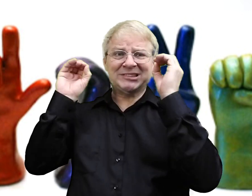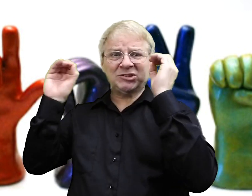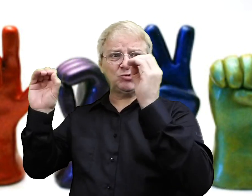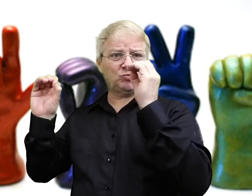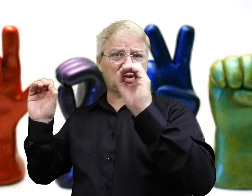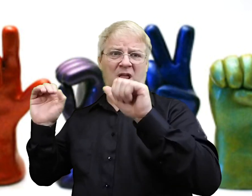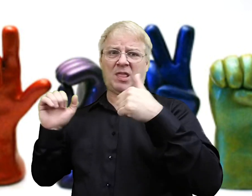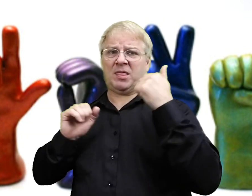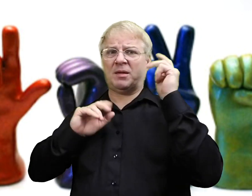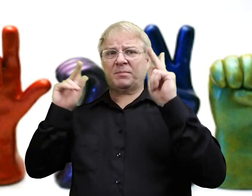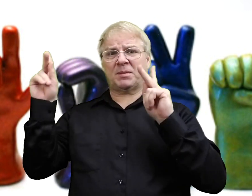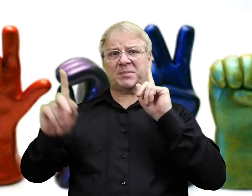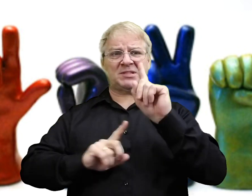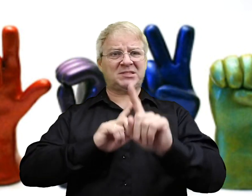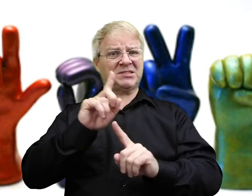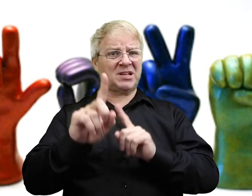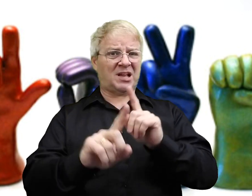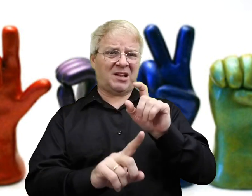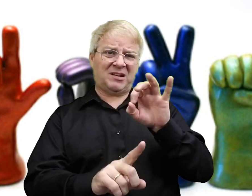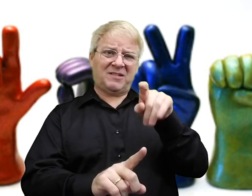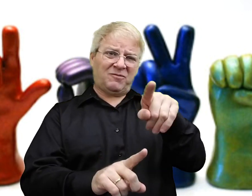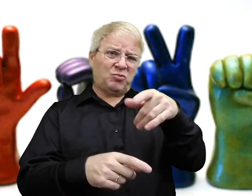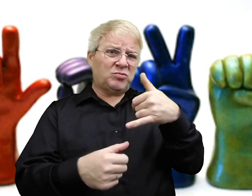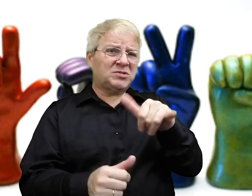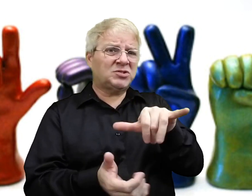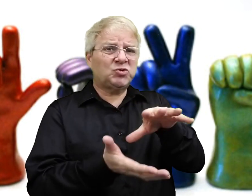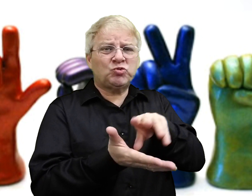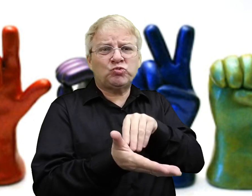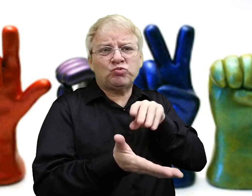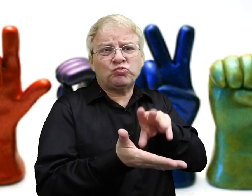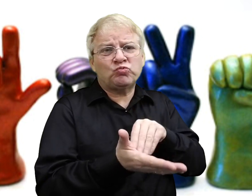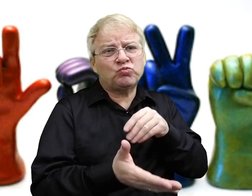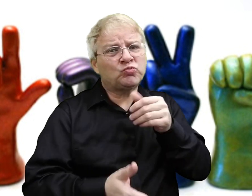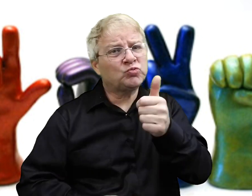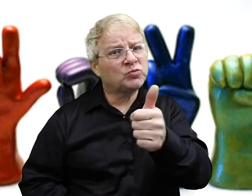Also, do not try to teach other people sign language if you're still a student.